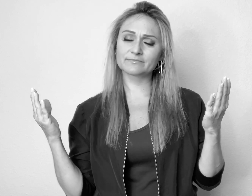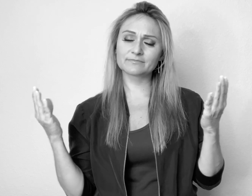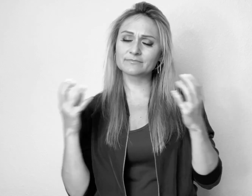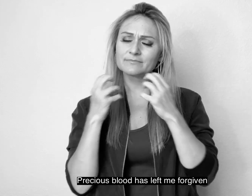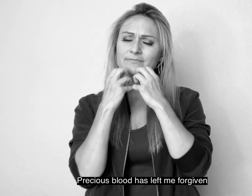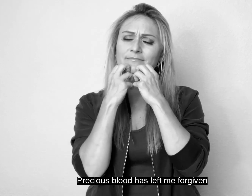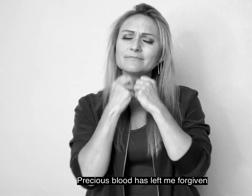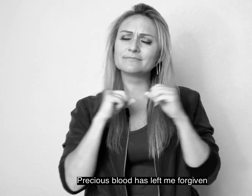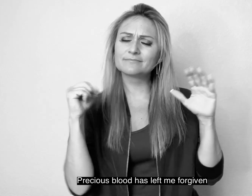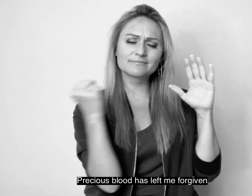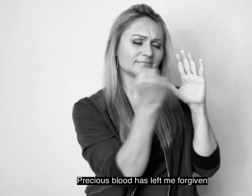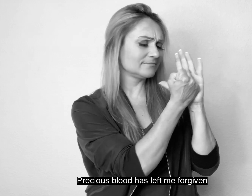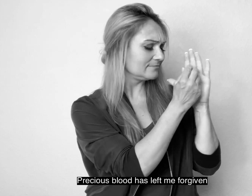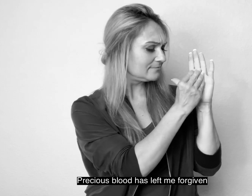Precious Blood